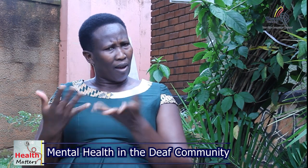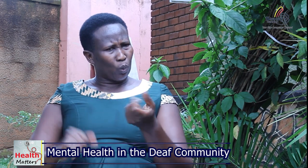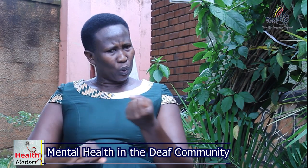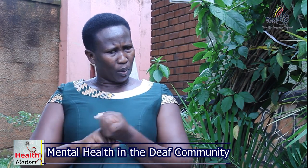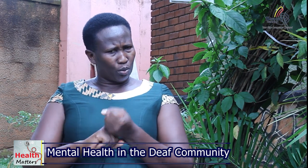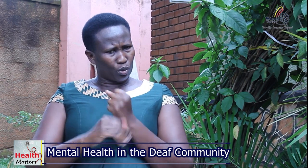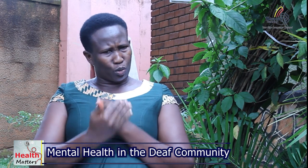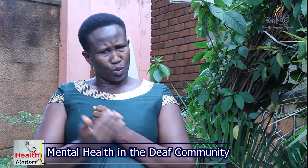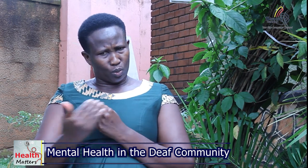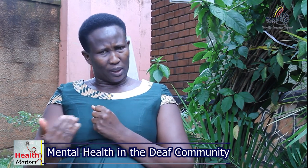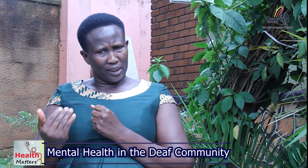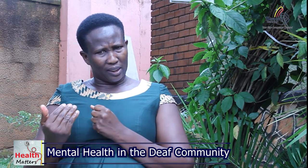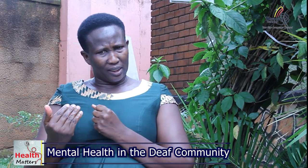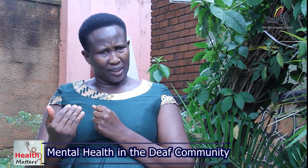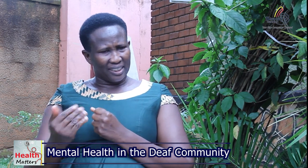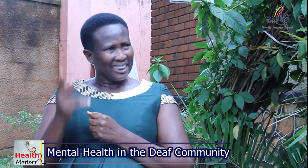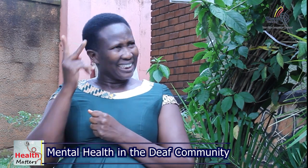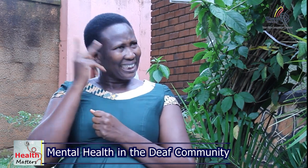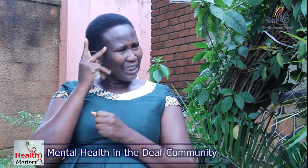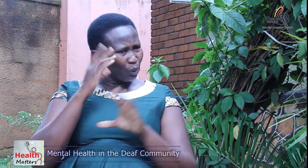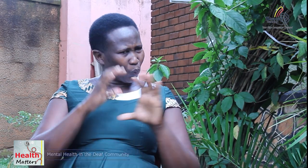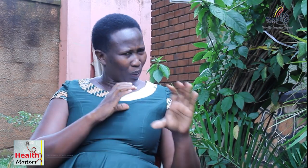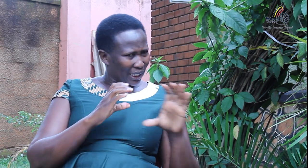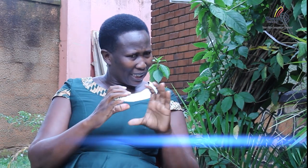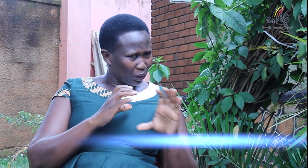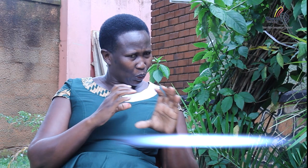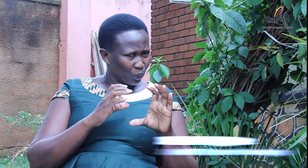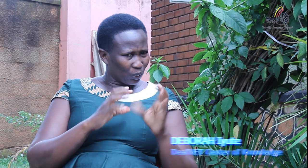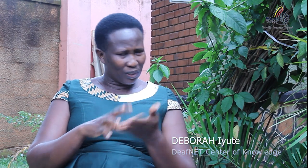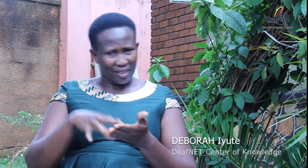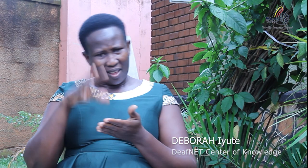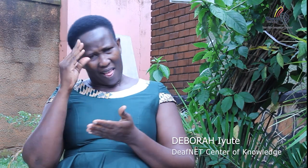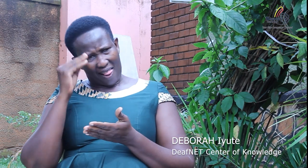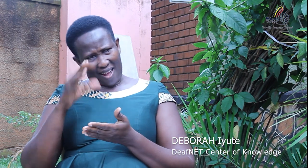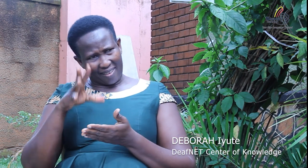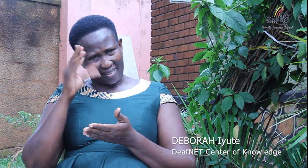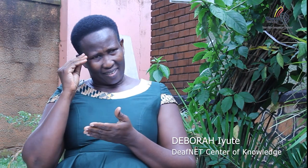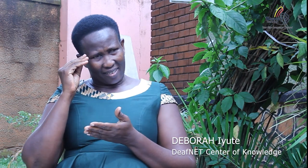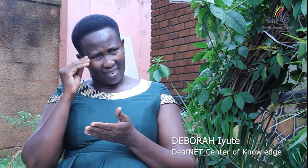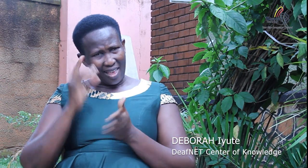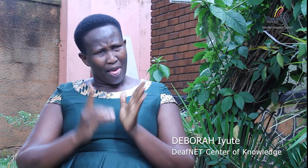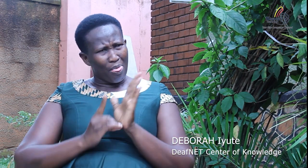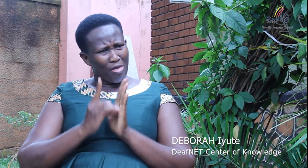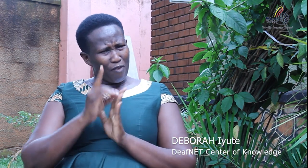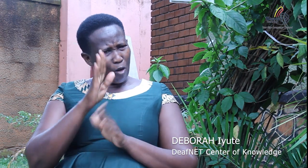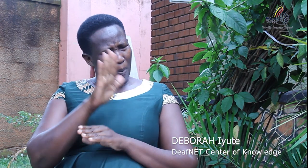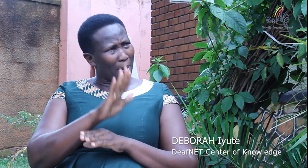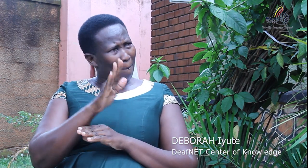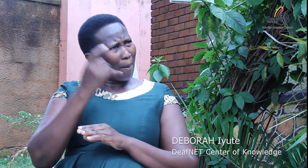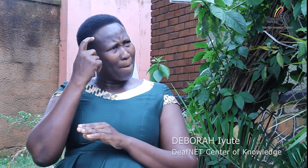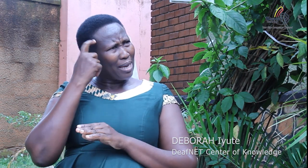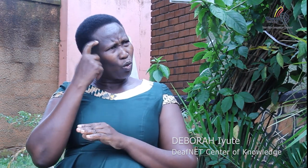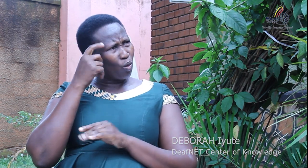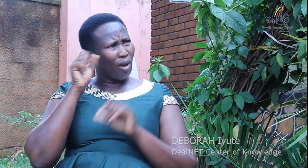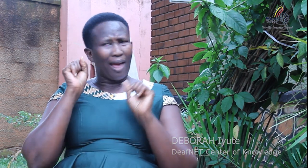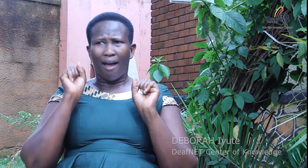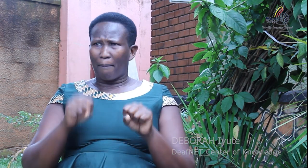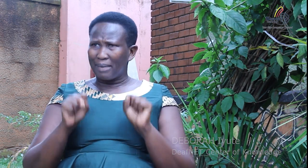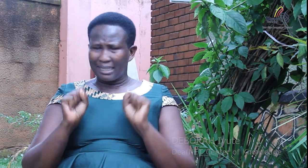make out some methodologies for how to communicate with these children how they learn to develop their